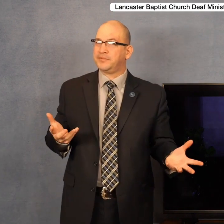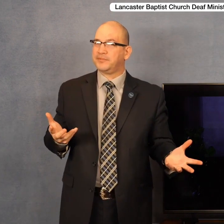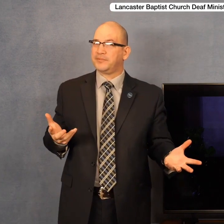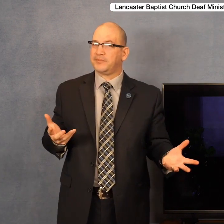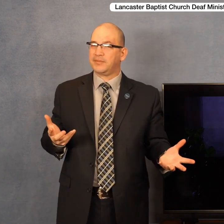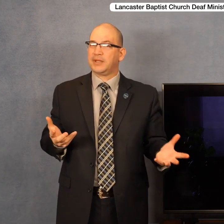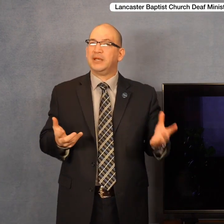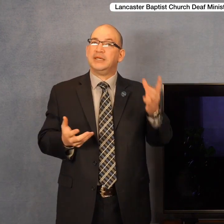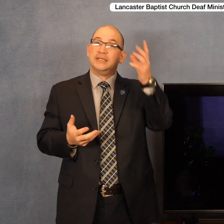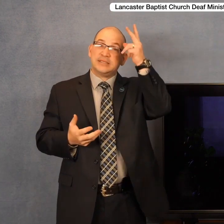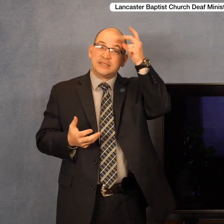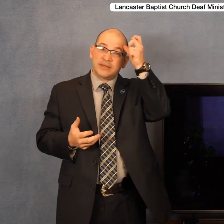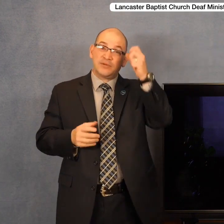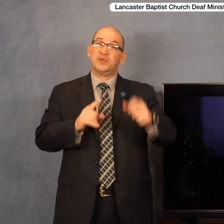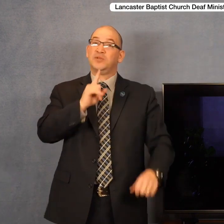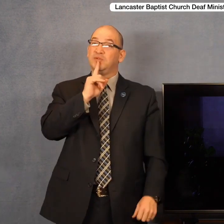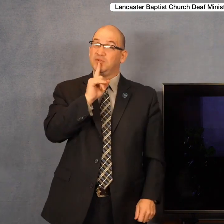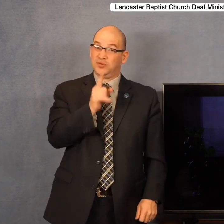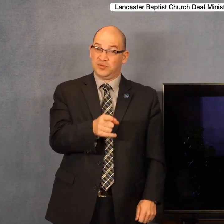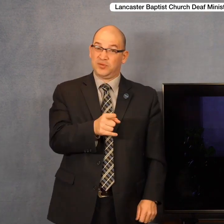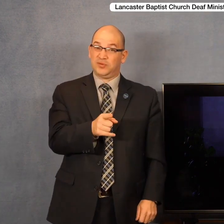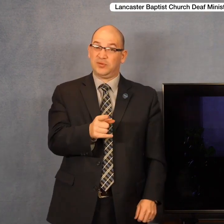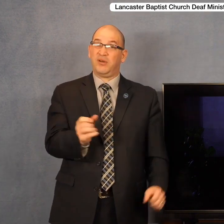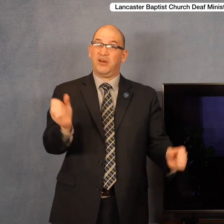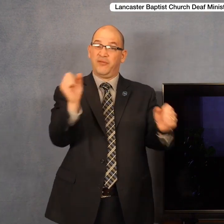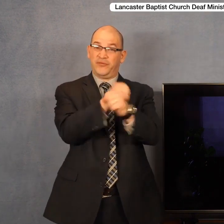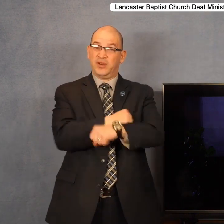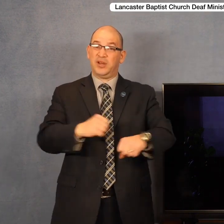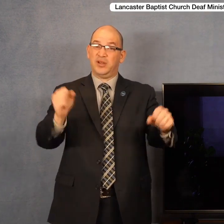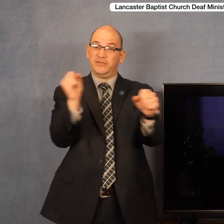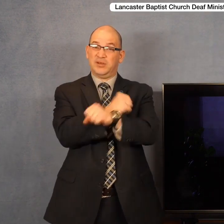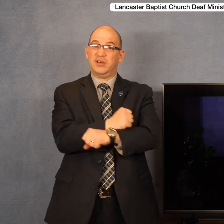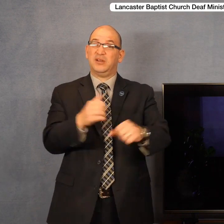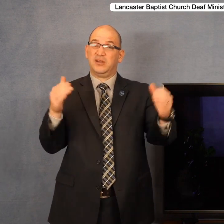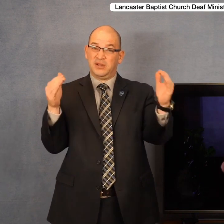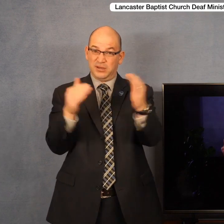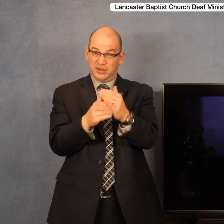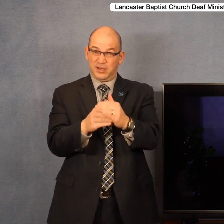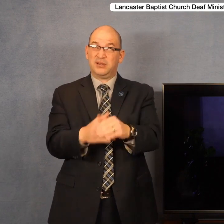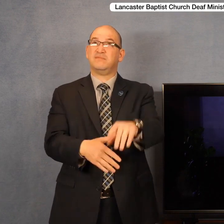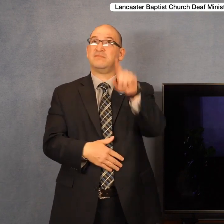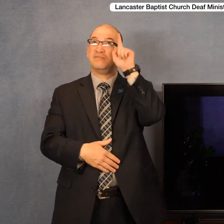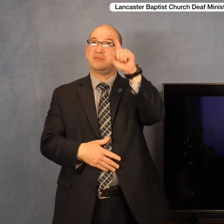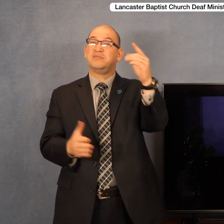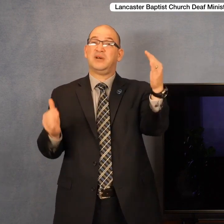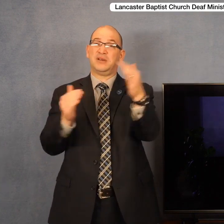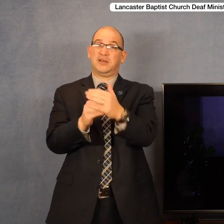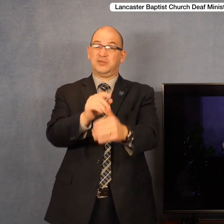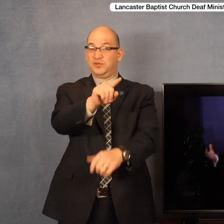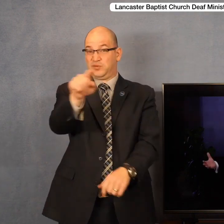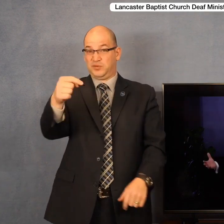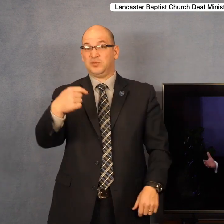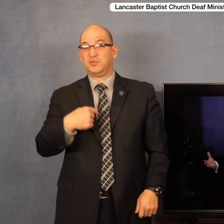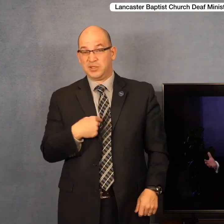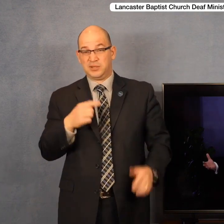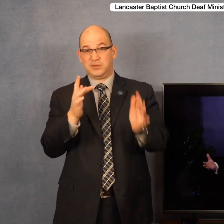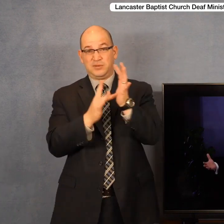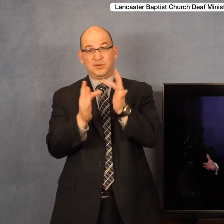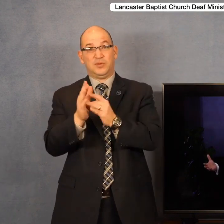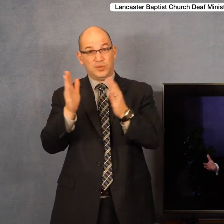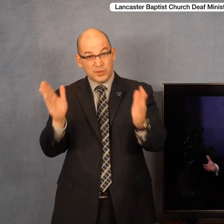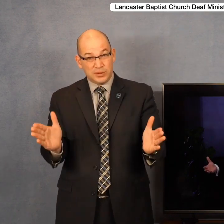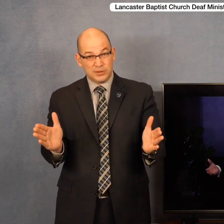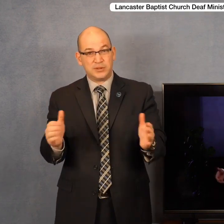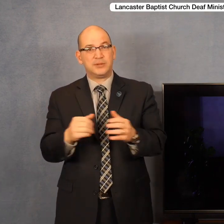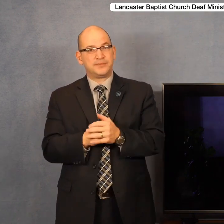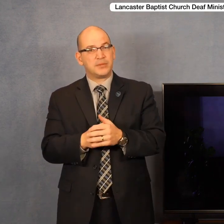is a devil who fights against God's people today. And while we cannot be possessed, the unsaved can